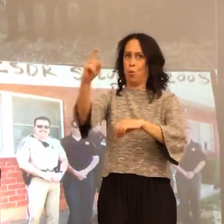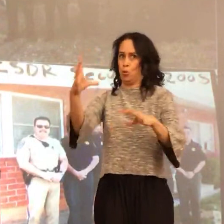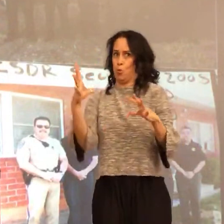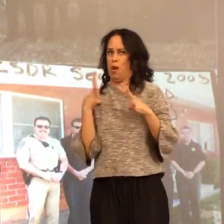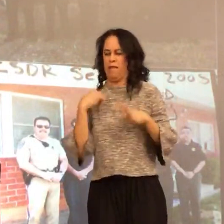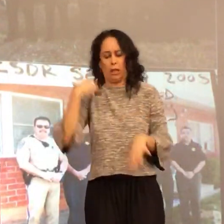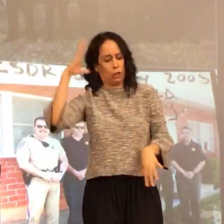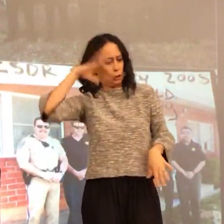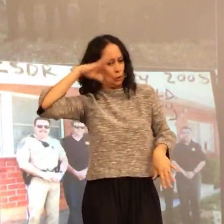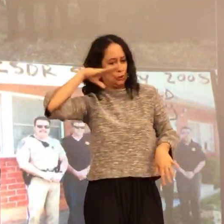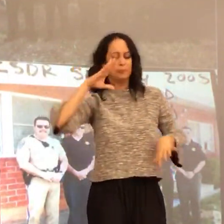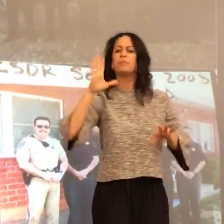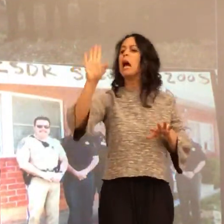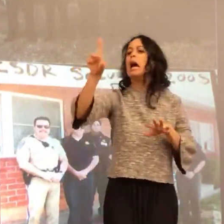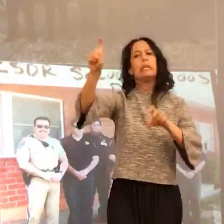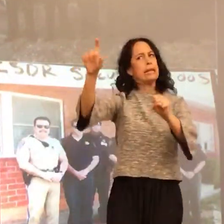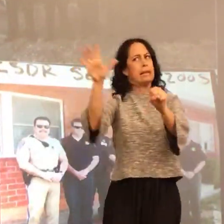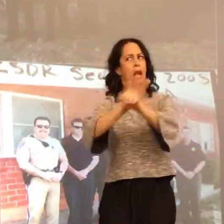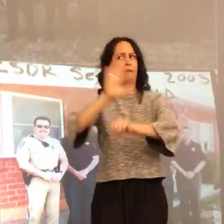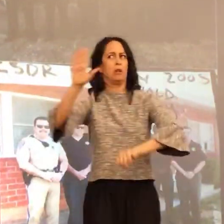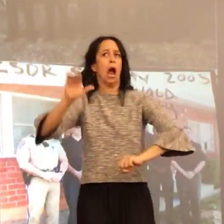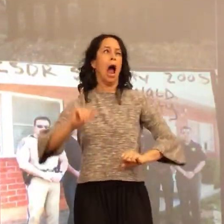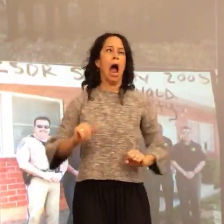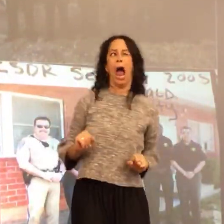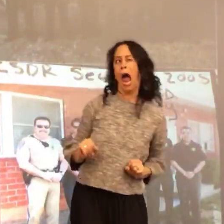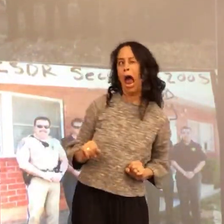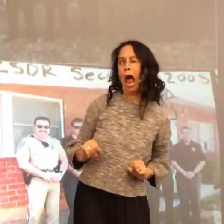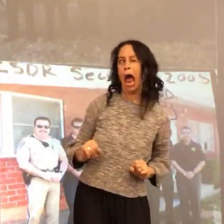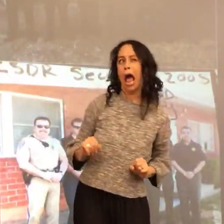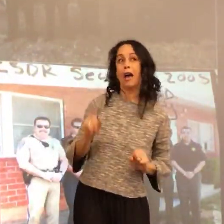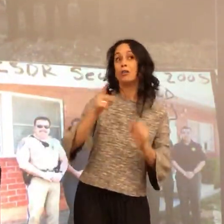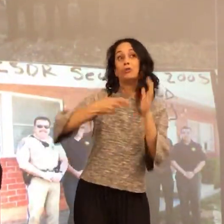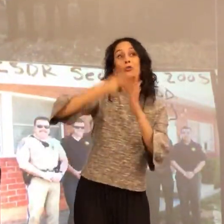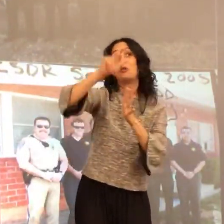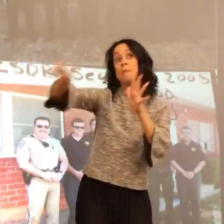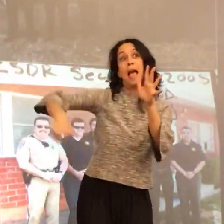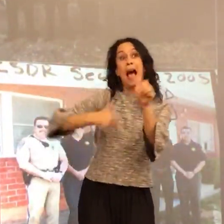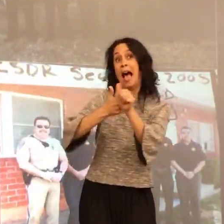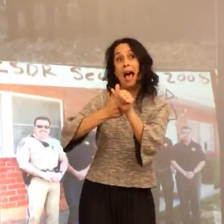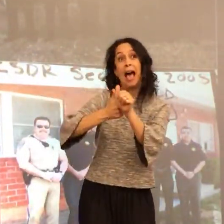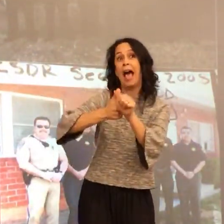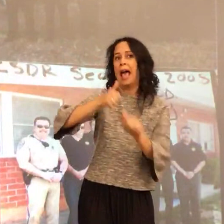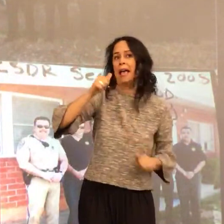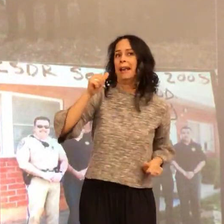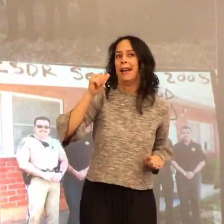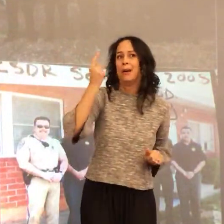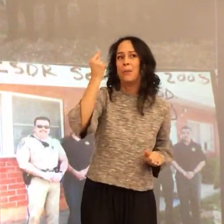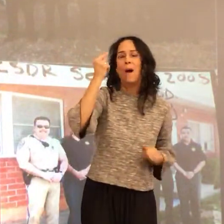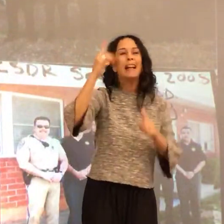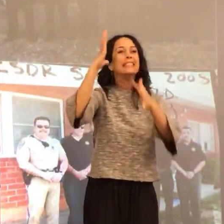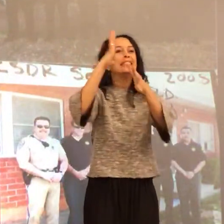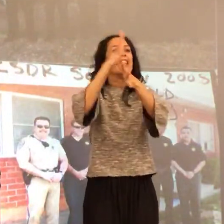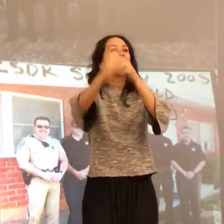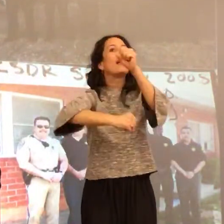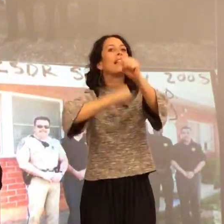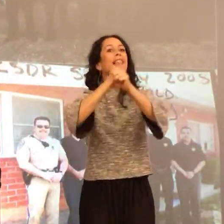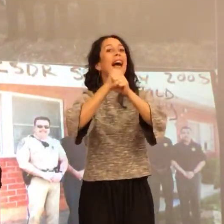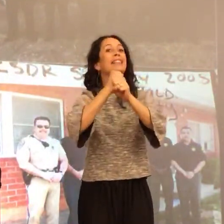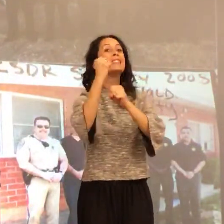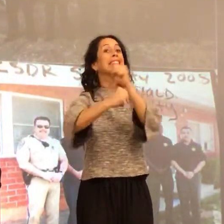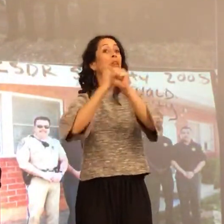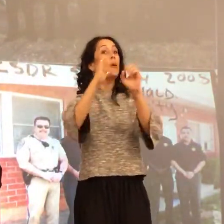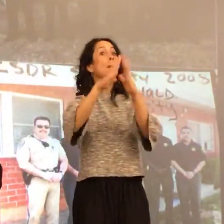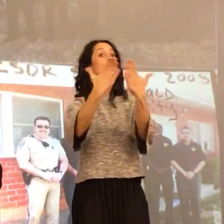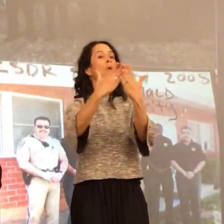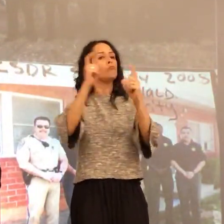And we just said we needed some coverage, but that wasn't the truth. The truth is that year, the senior class was dedicating the yearbook